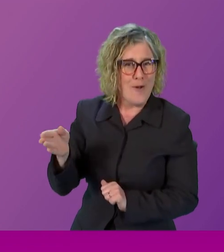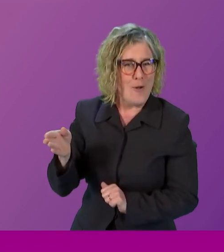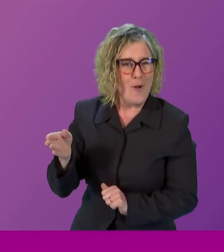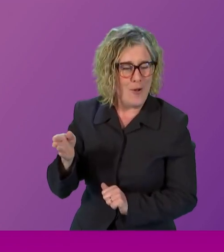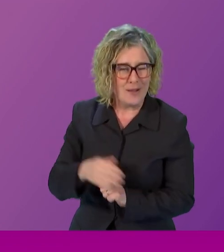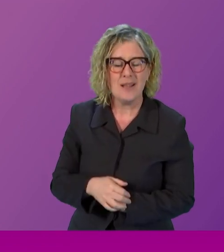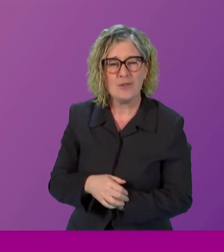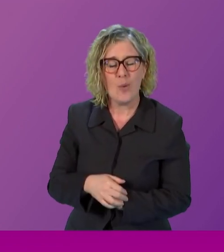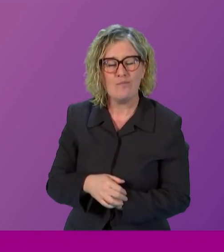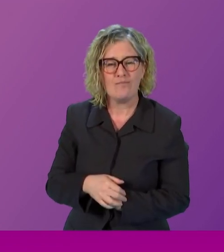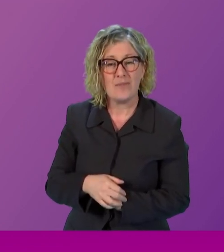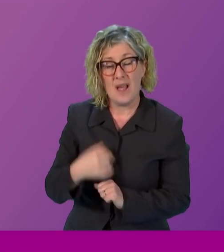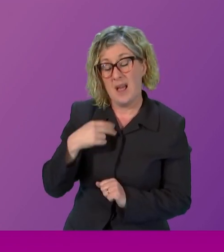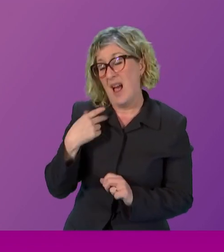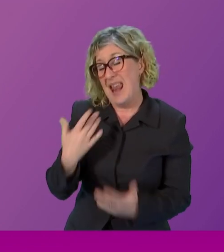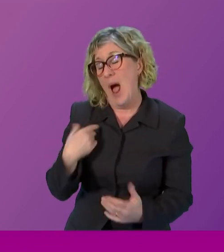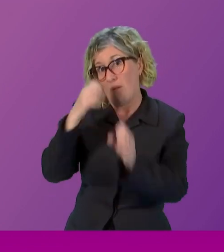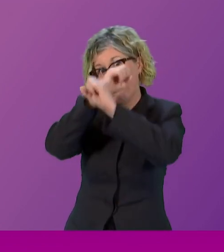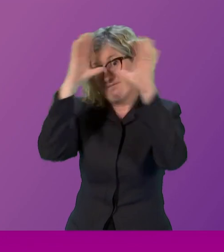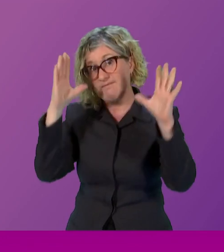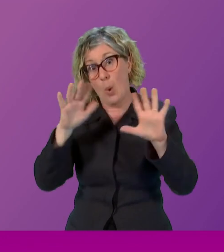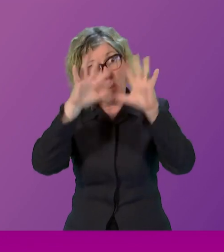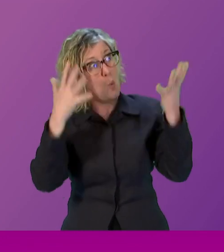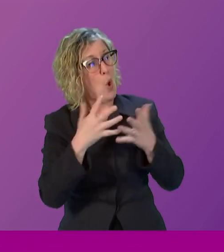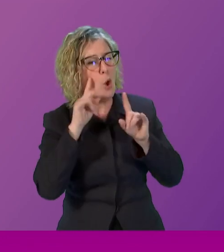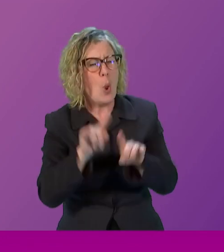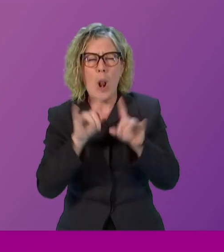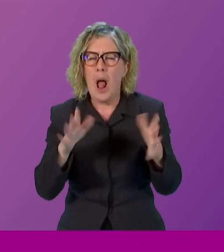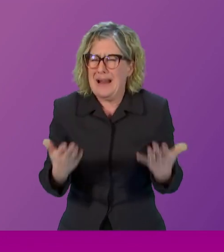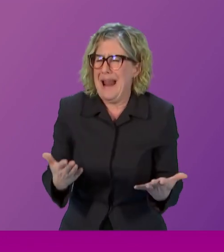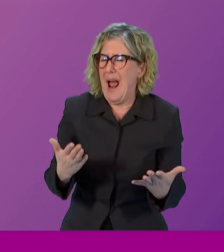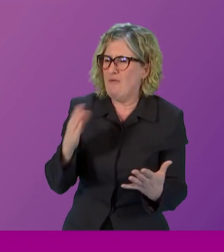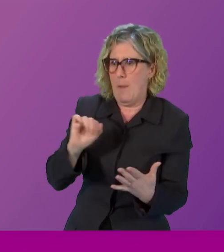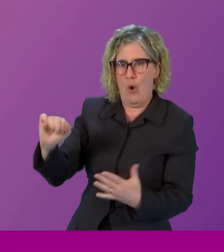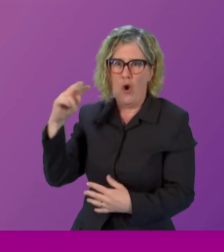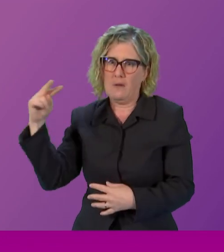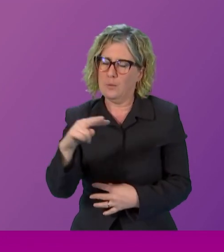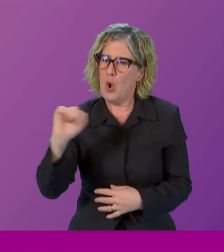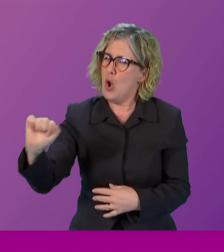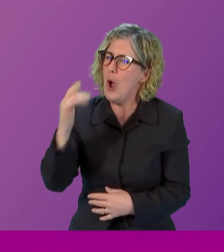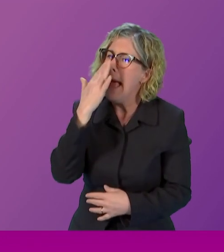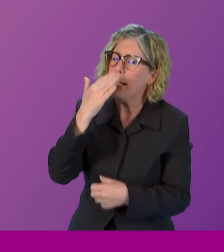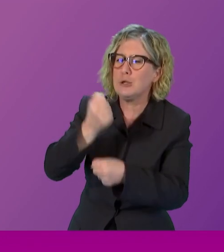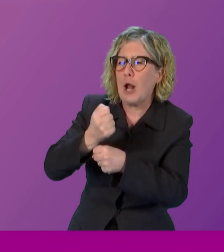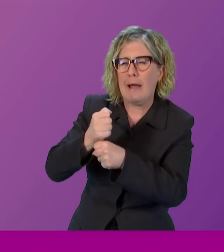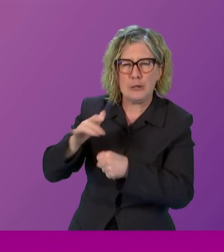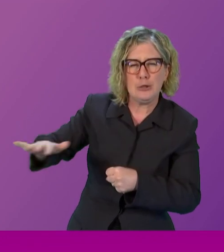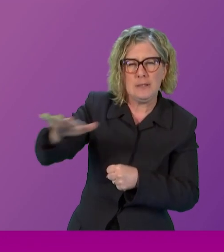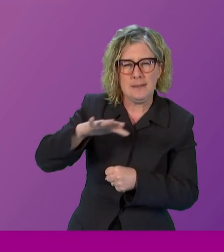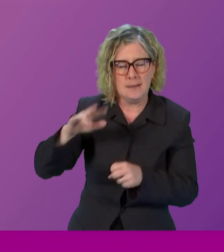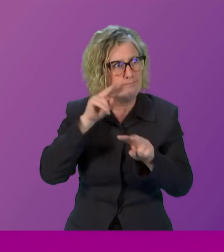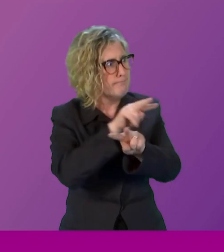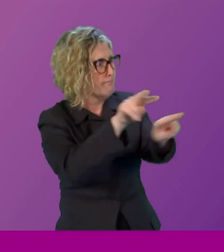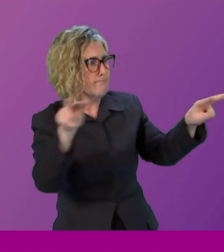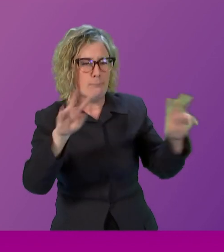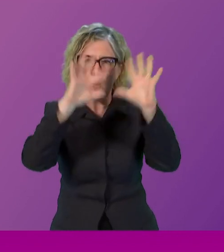through the eyes of her generation many of you here today I have very mixed feelings there